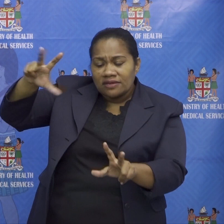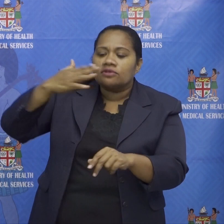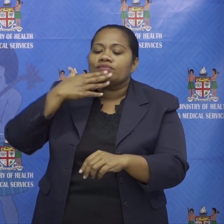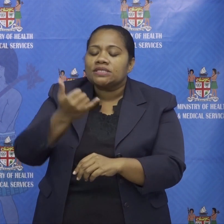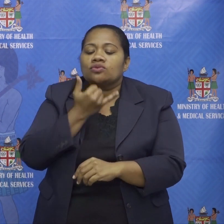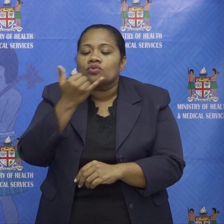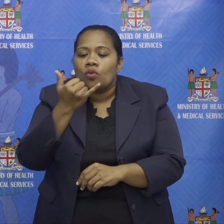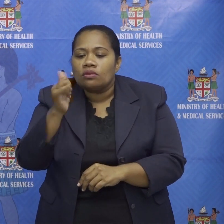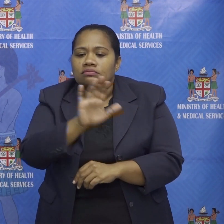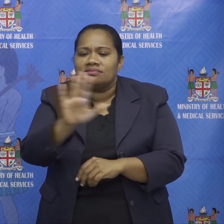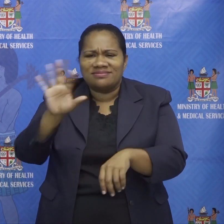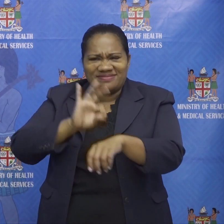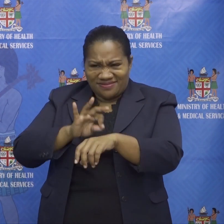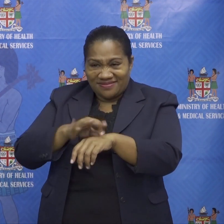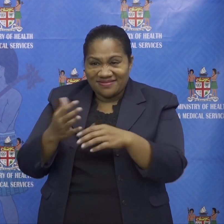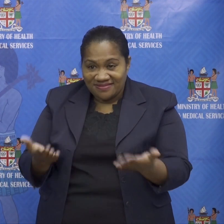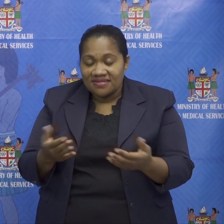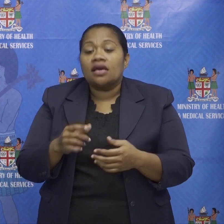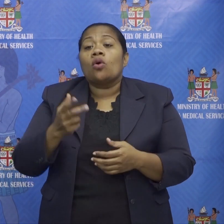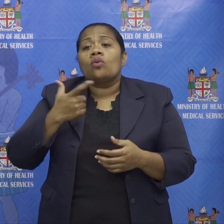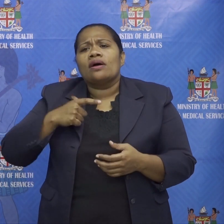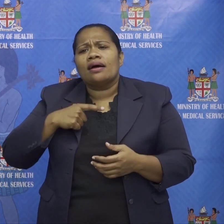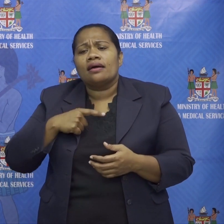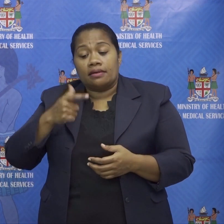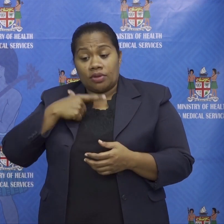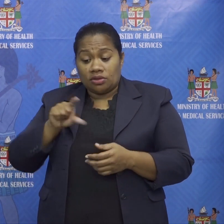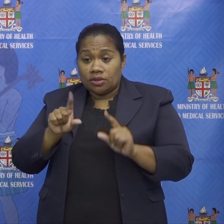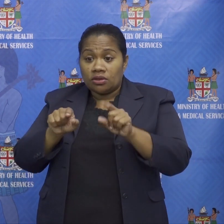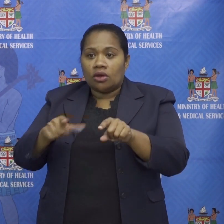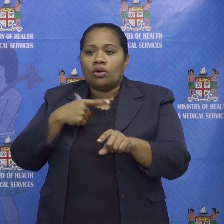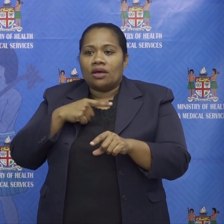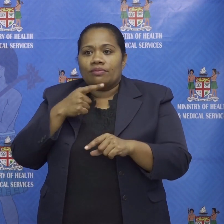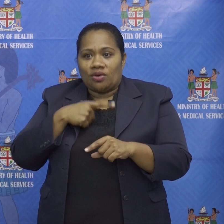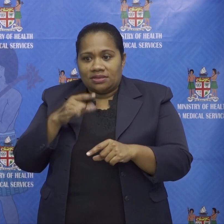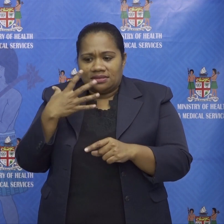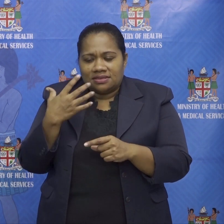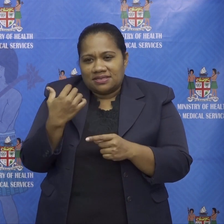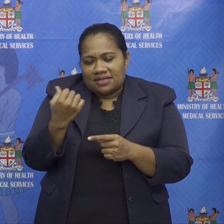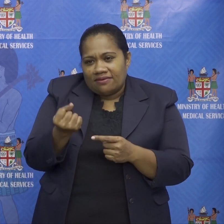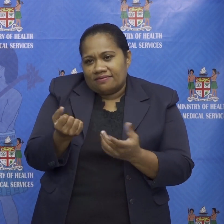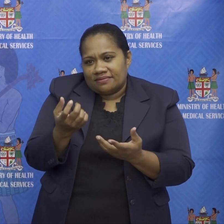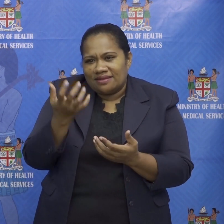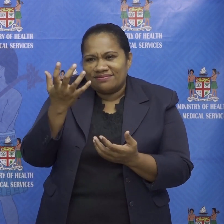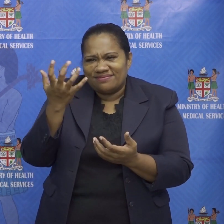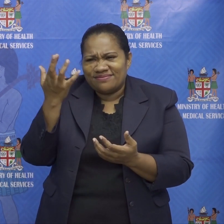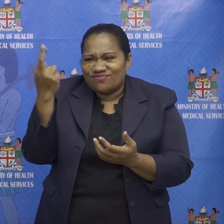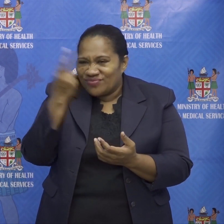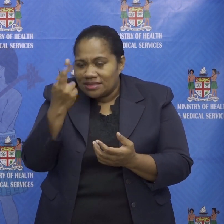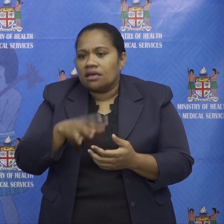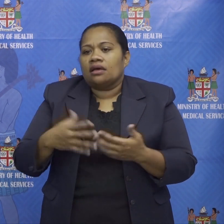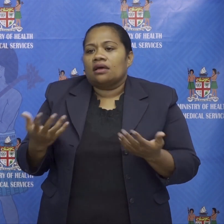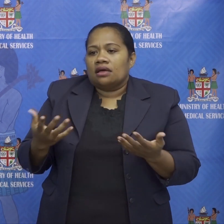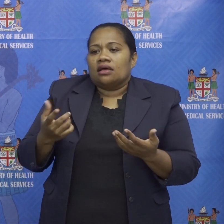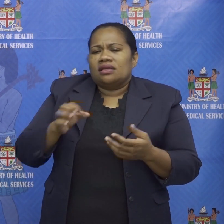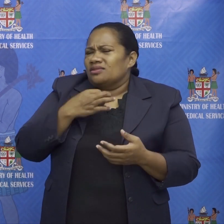health center the reason we did this is out of an abundance of caution there's no additional information that we're not telling you